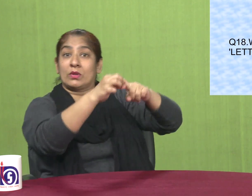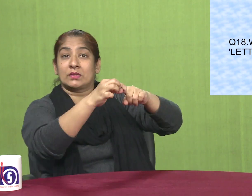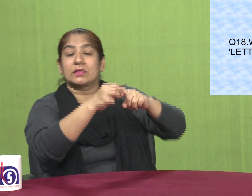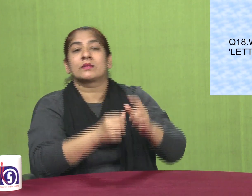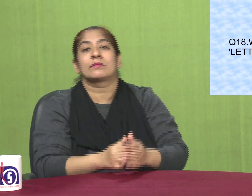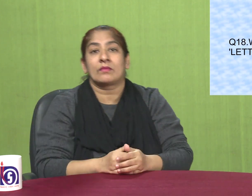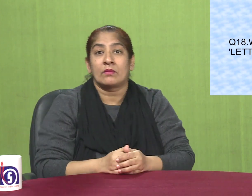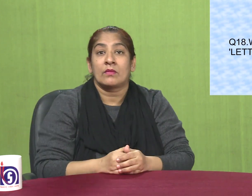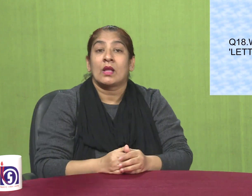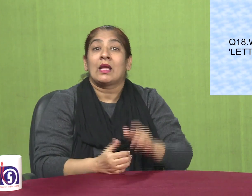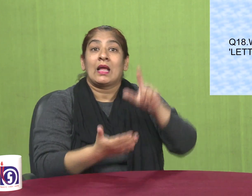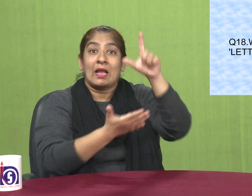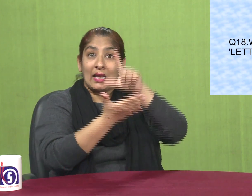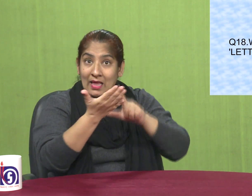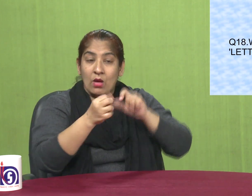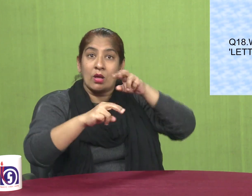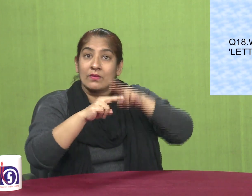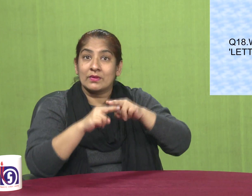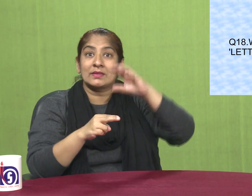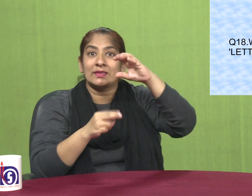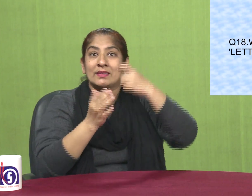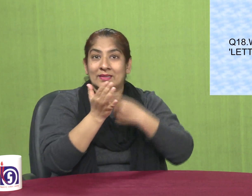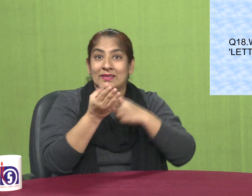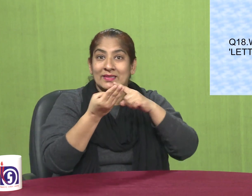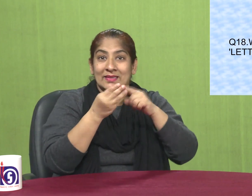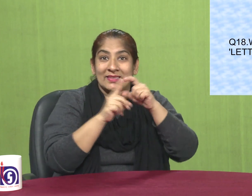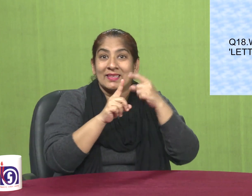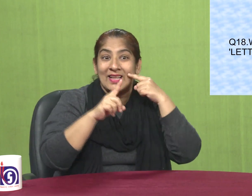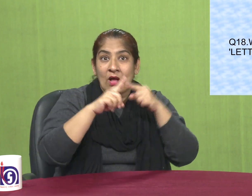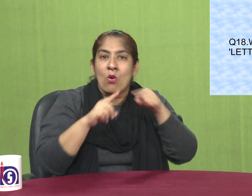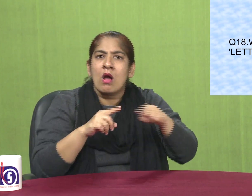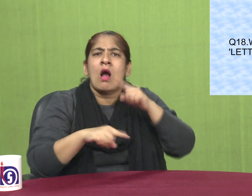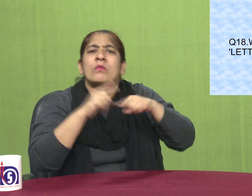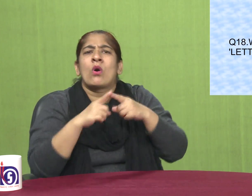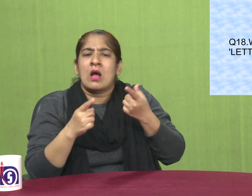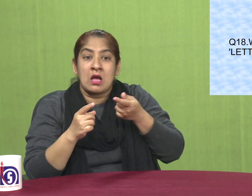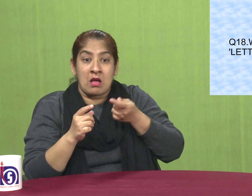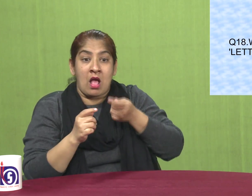what is the letter of credit